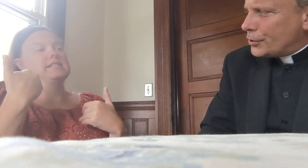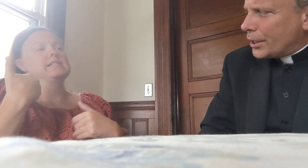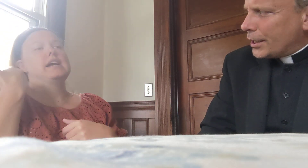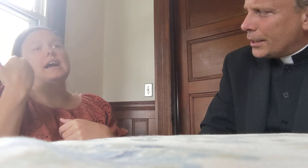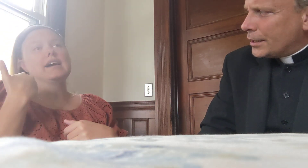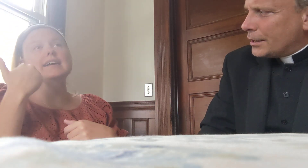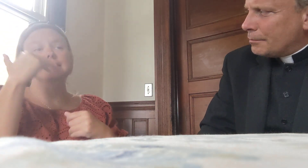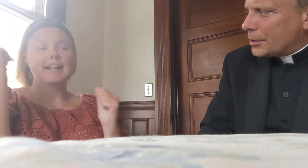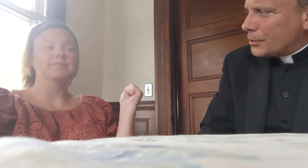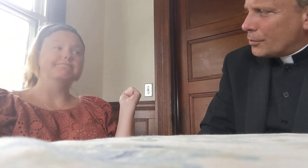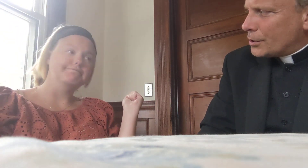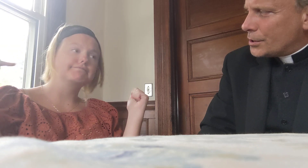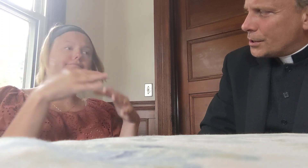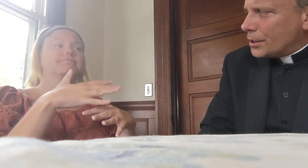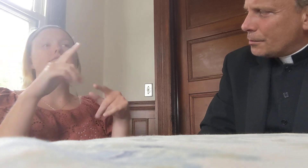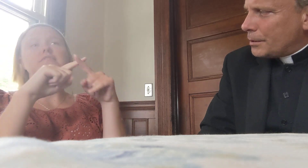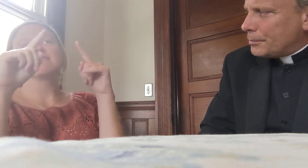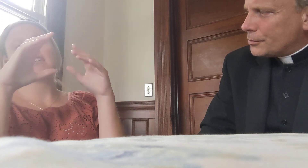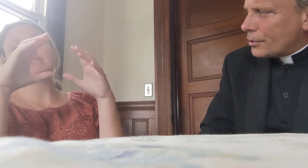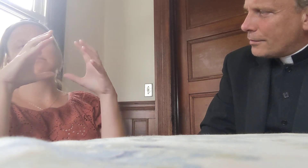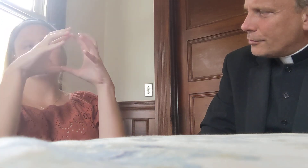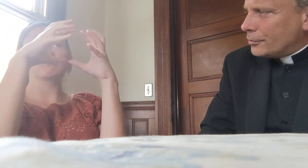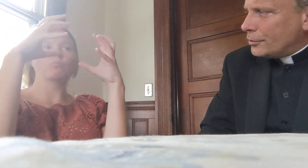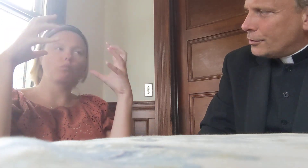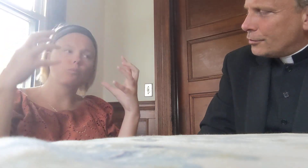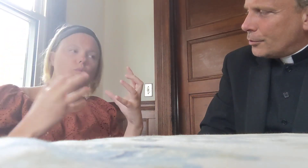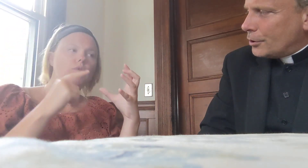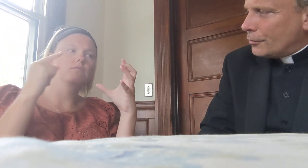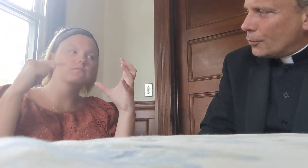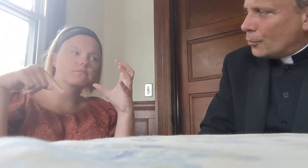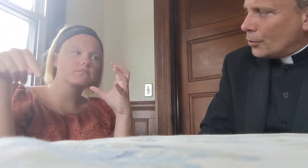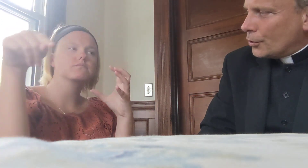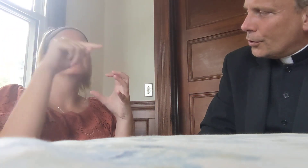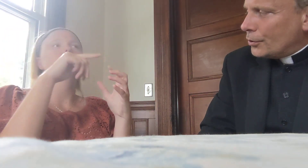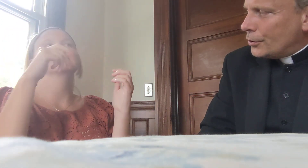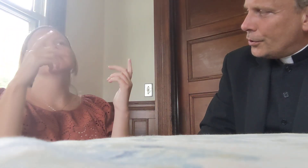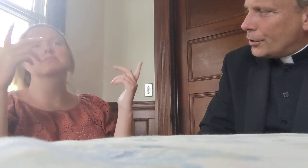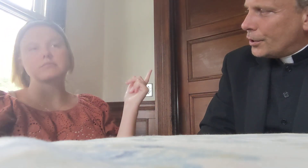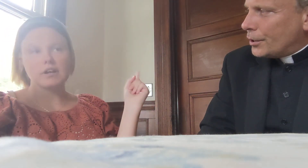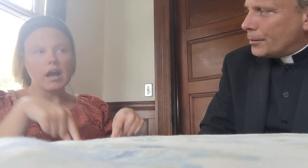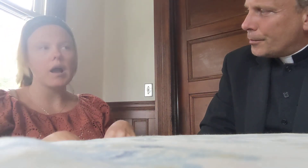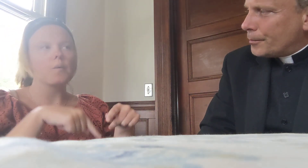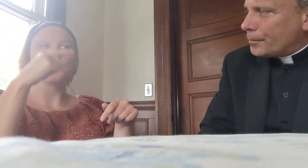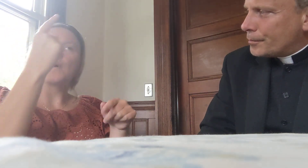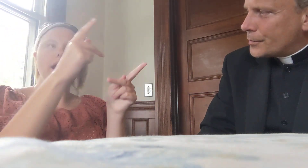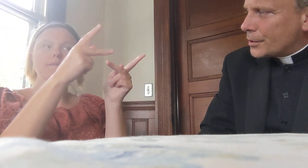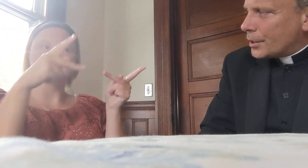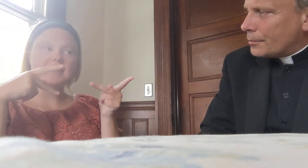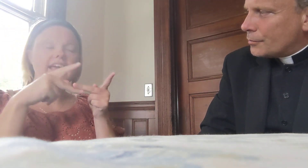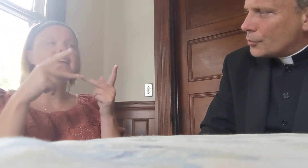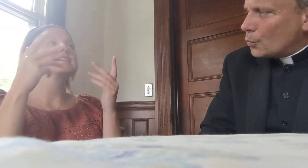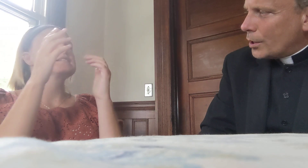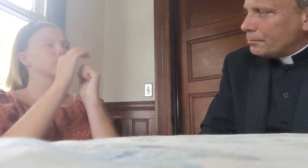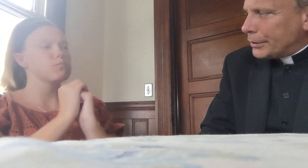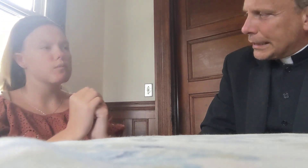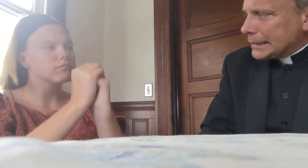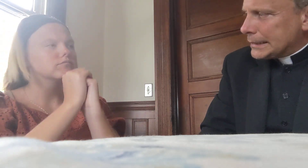Day, because he wanted to see young people travel from all over the world, um, to come to one place,